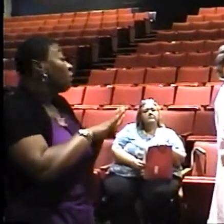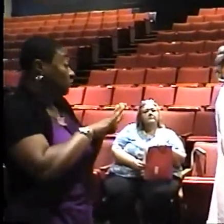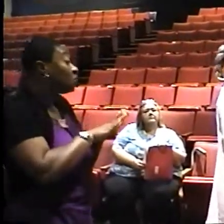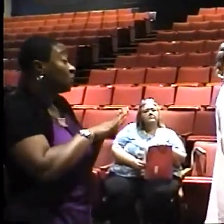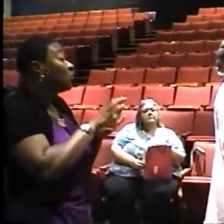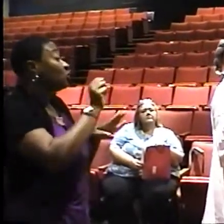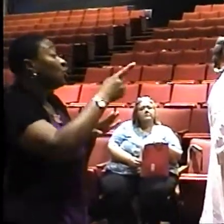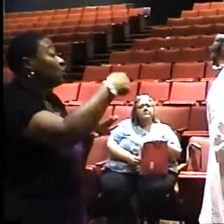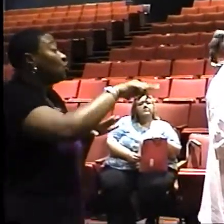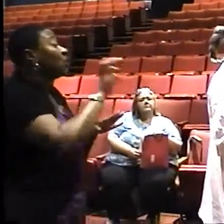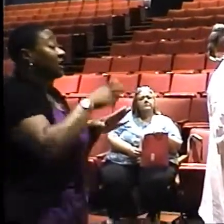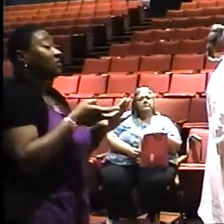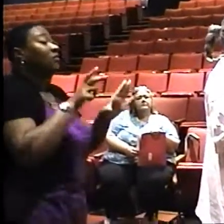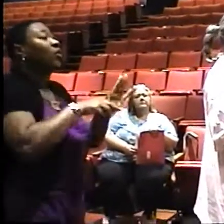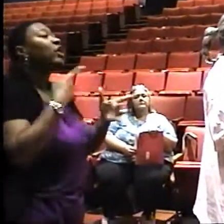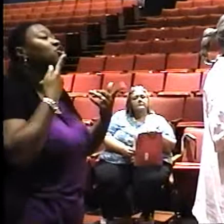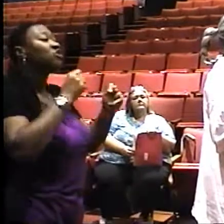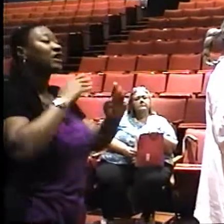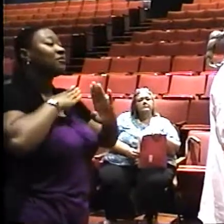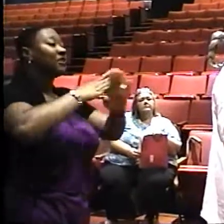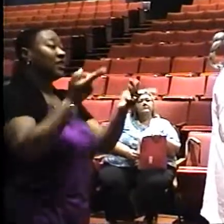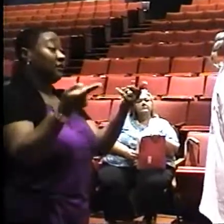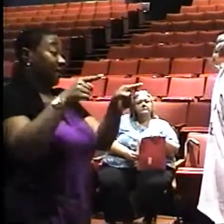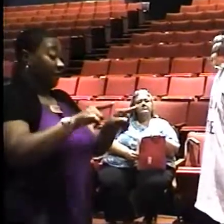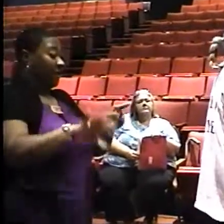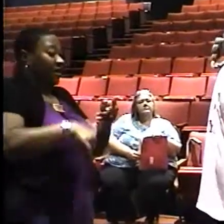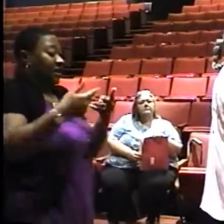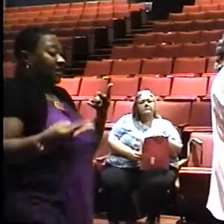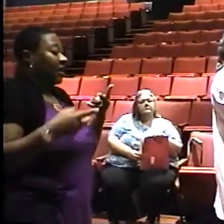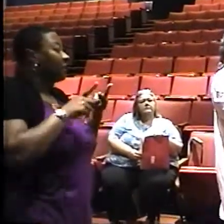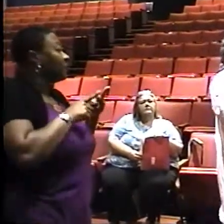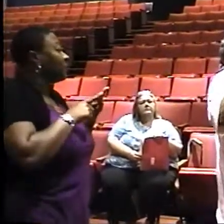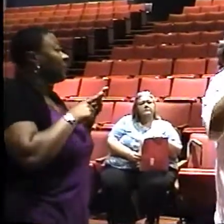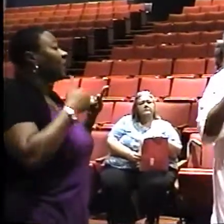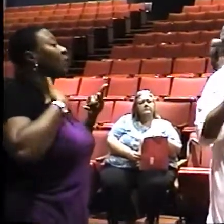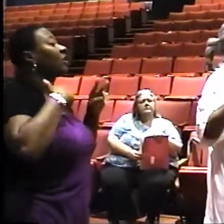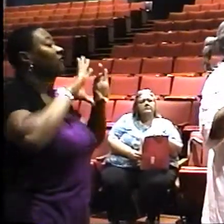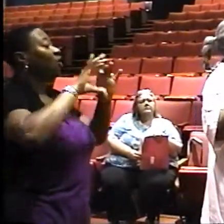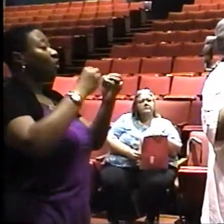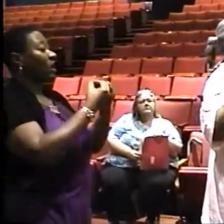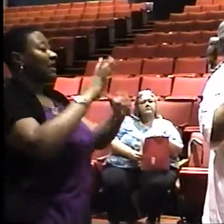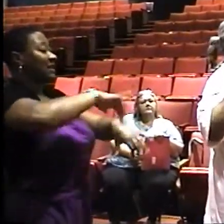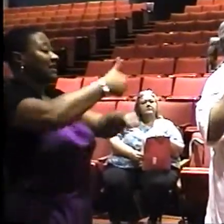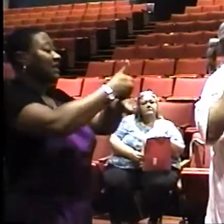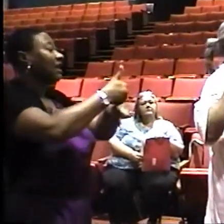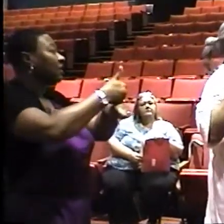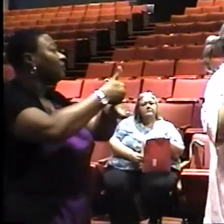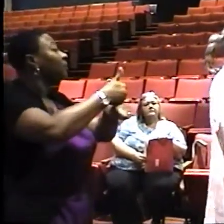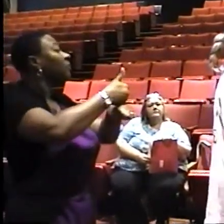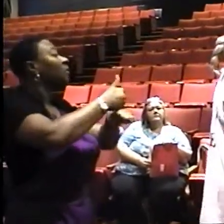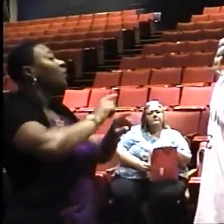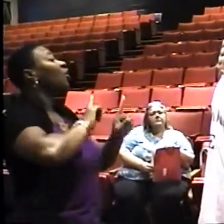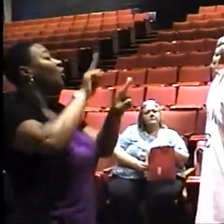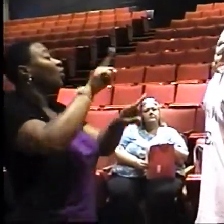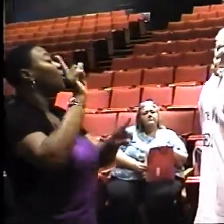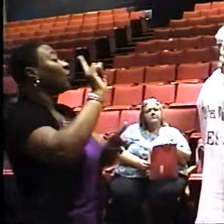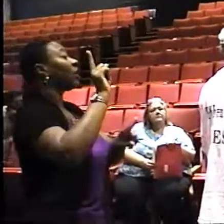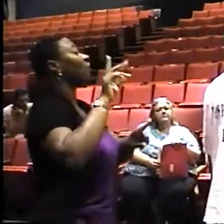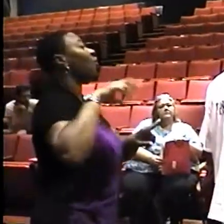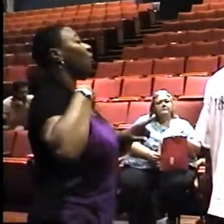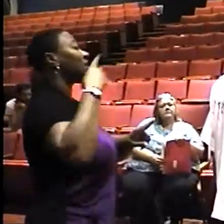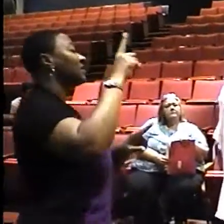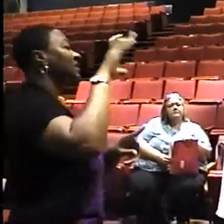and we're trying to stop that. The other thing is we have organized going to Washington DC